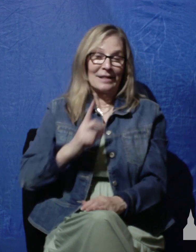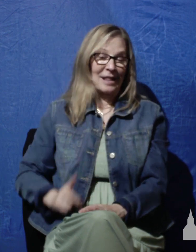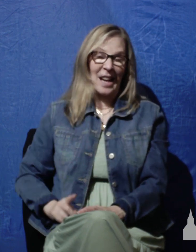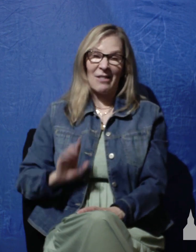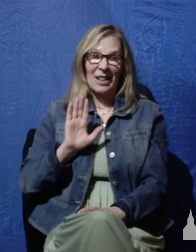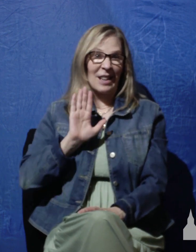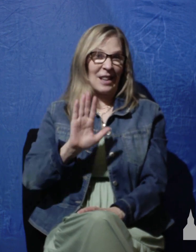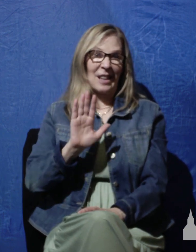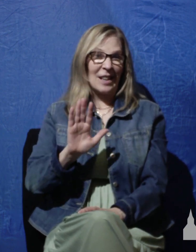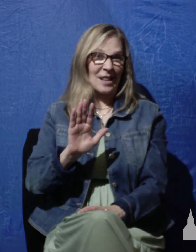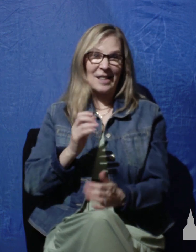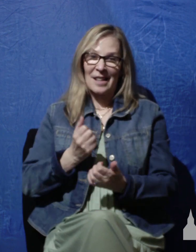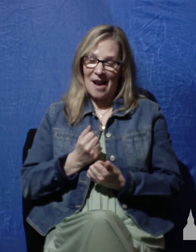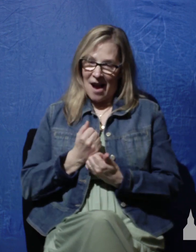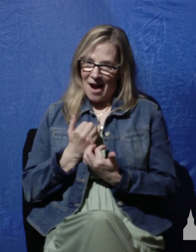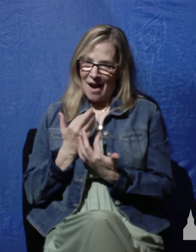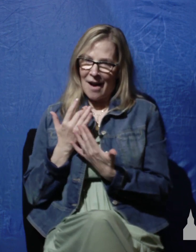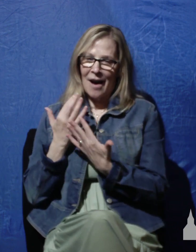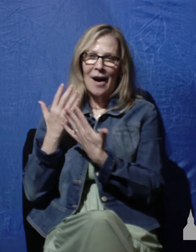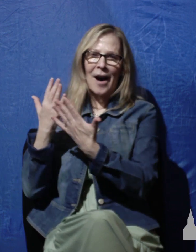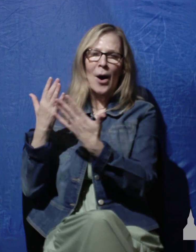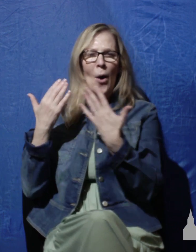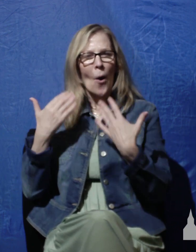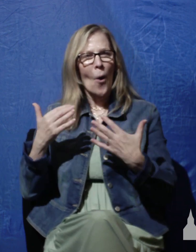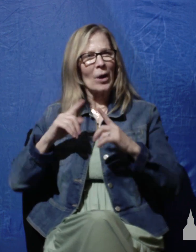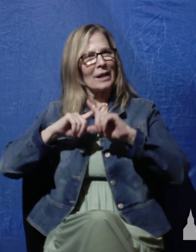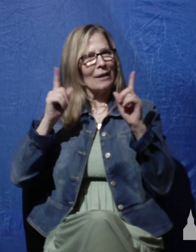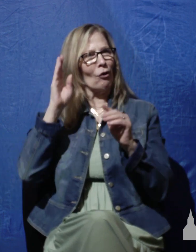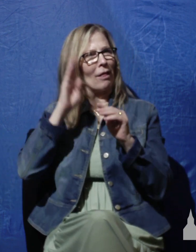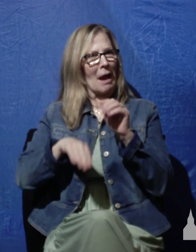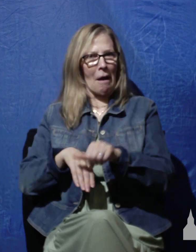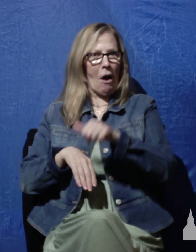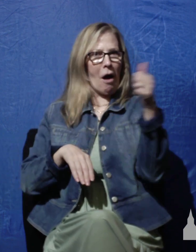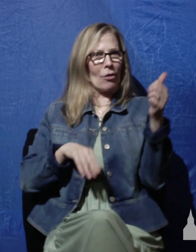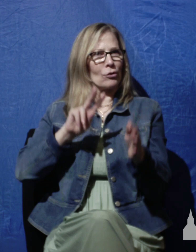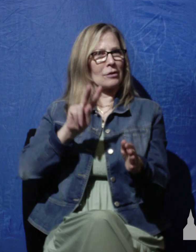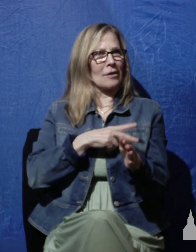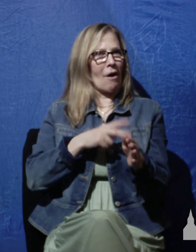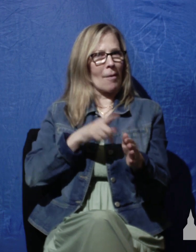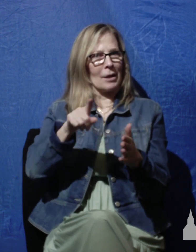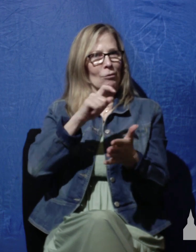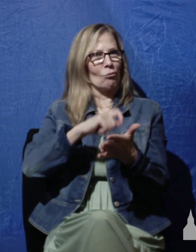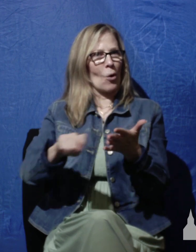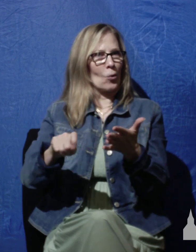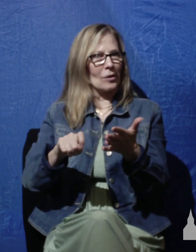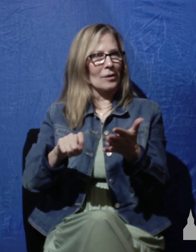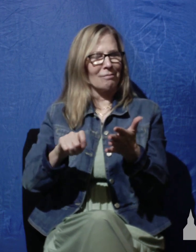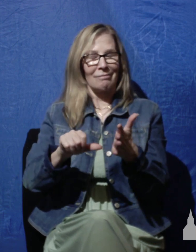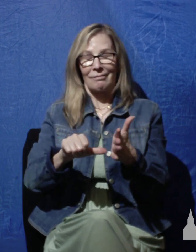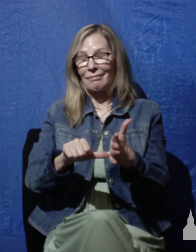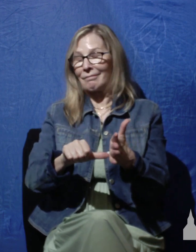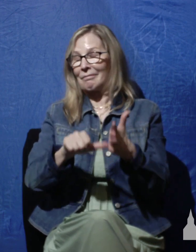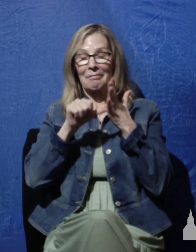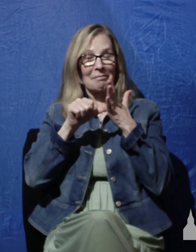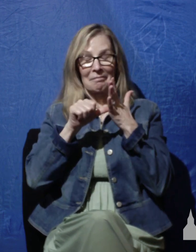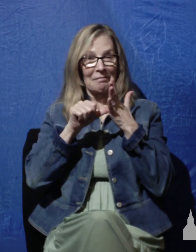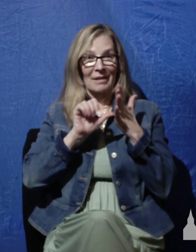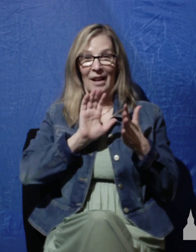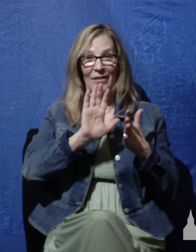psalm found in any other psalm that he wrote. In fact, so impressive is the praise to God